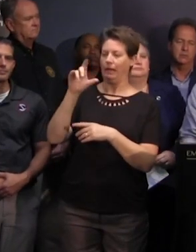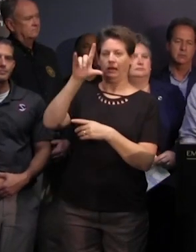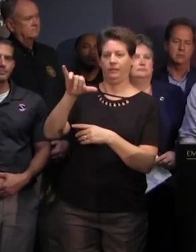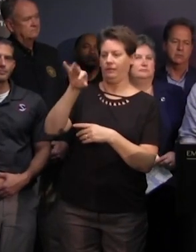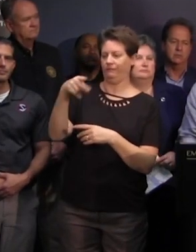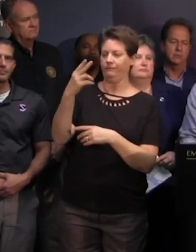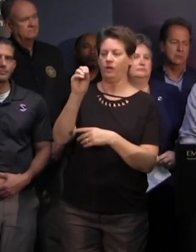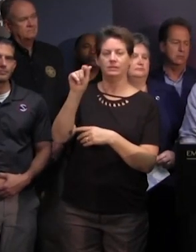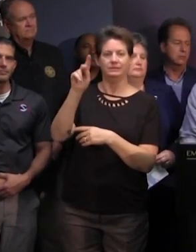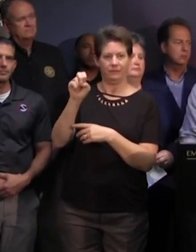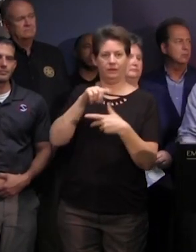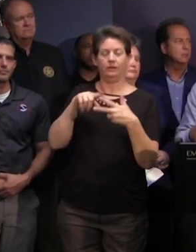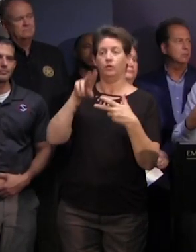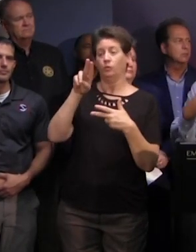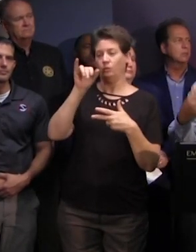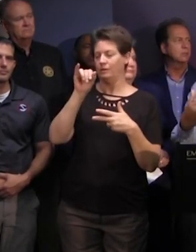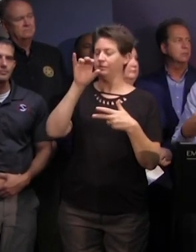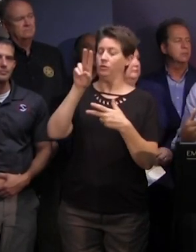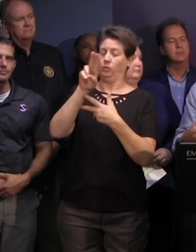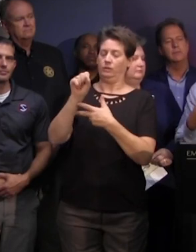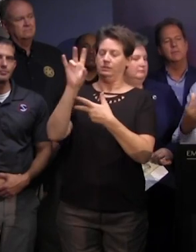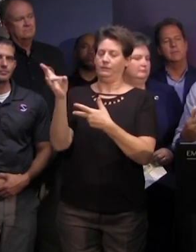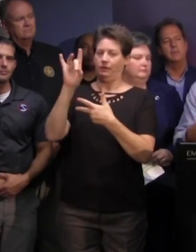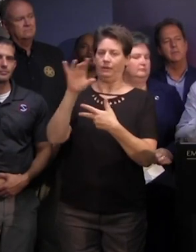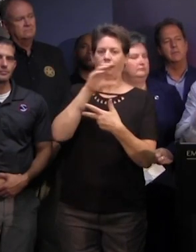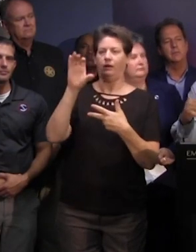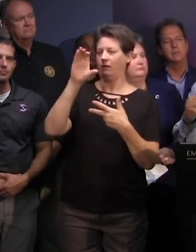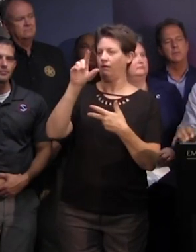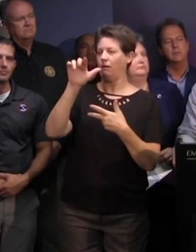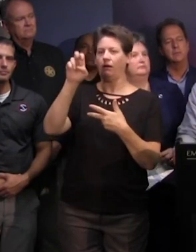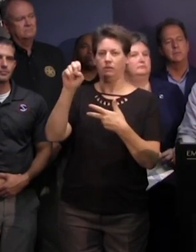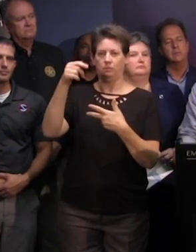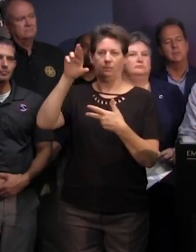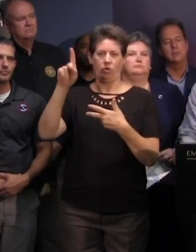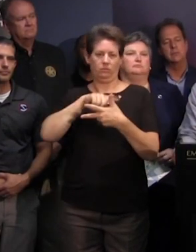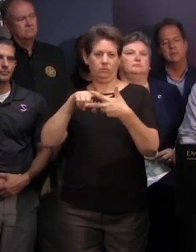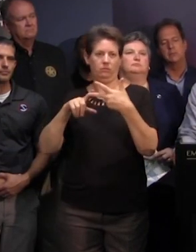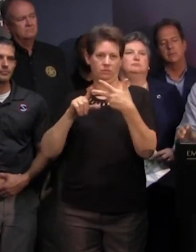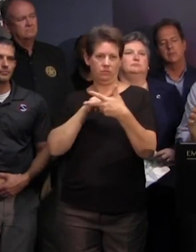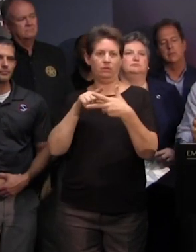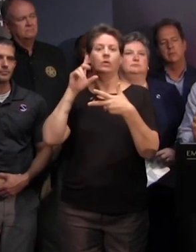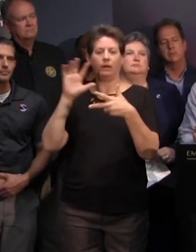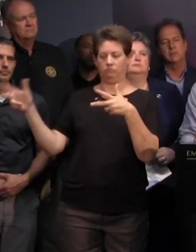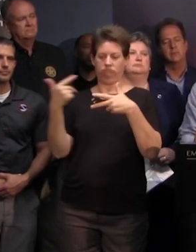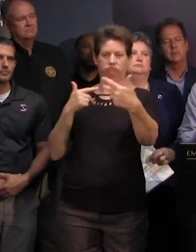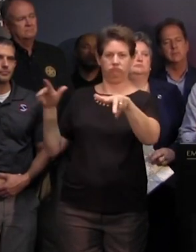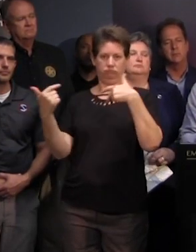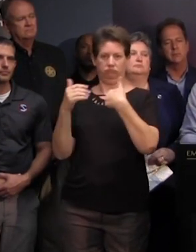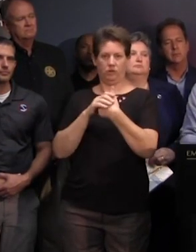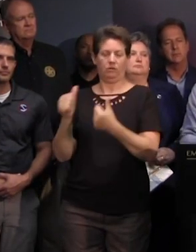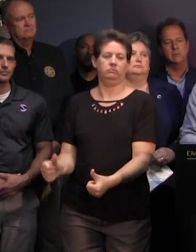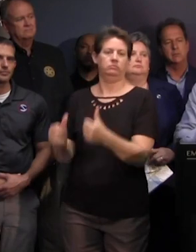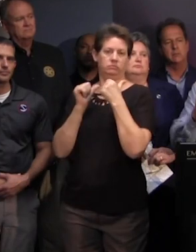as well as college park road we could also load the reverted side from those interchanges how do those vehicles